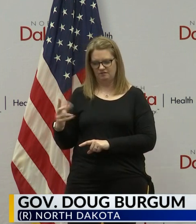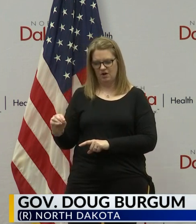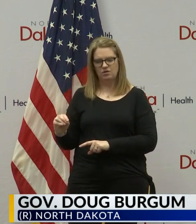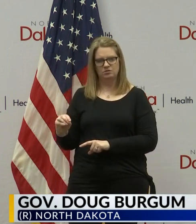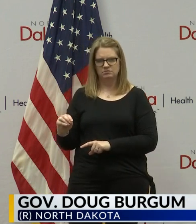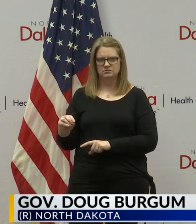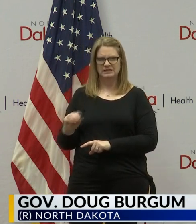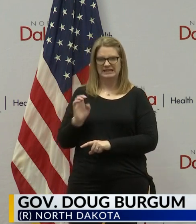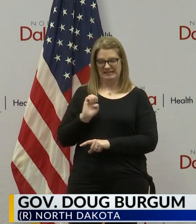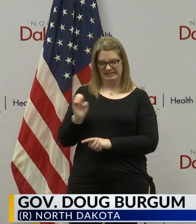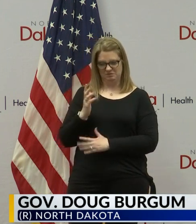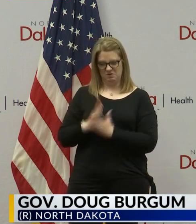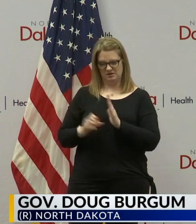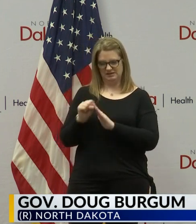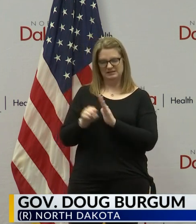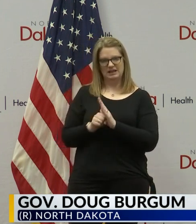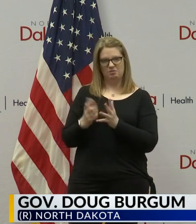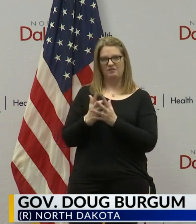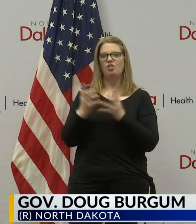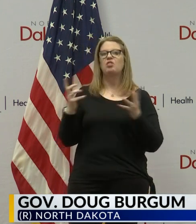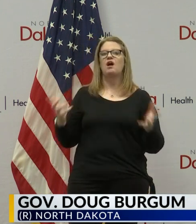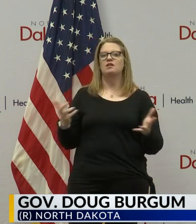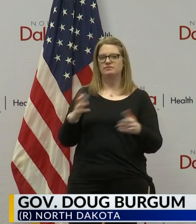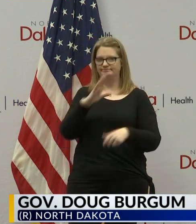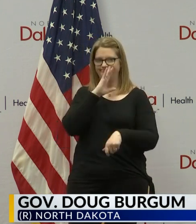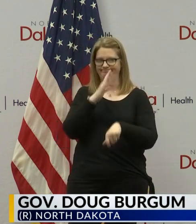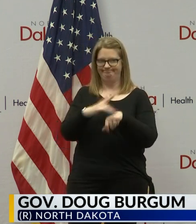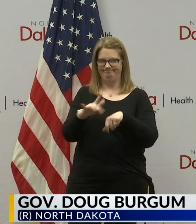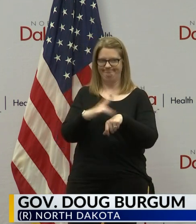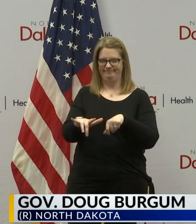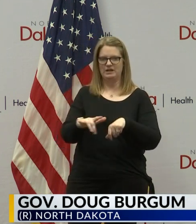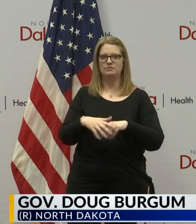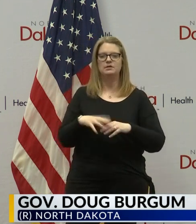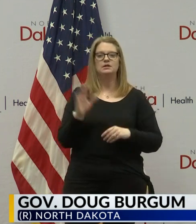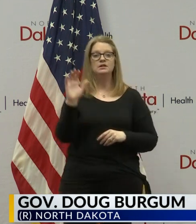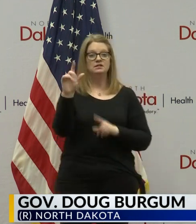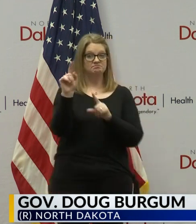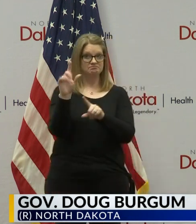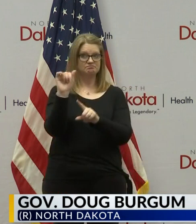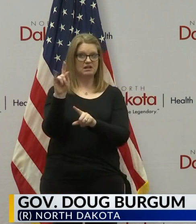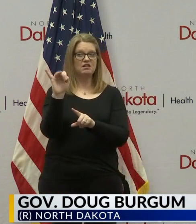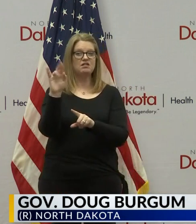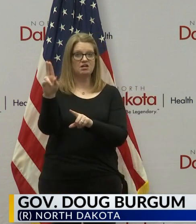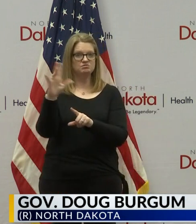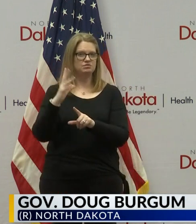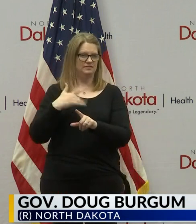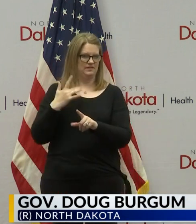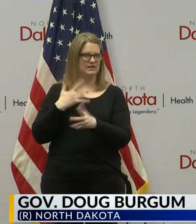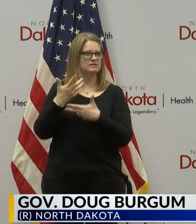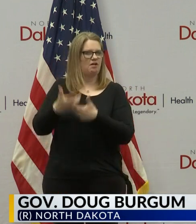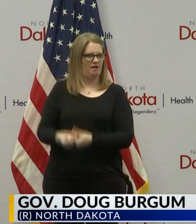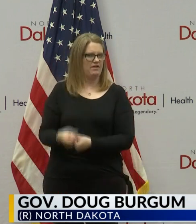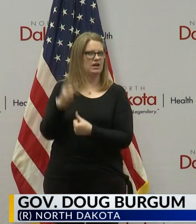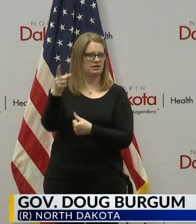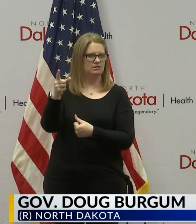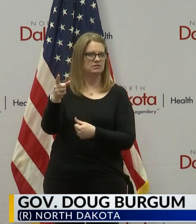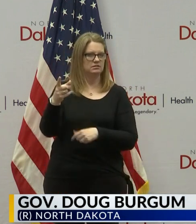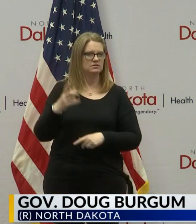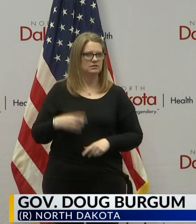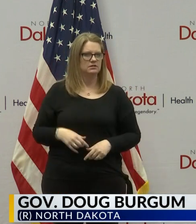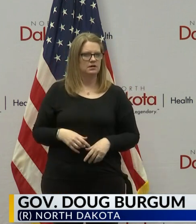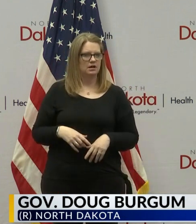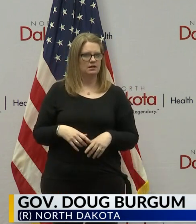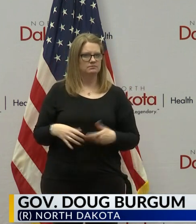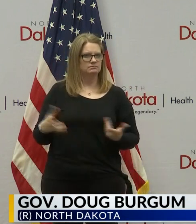capacity in the eastern part of the state. And so A, LTRU's got enough. We should be in good shape, but before we would even